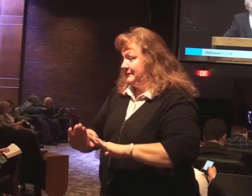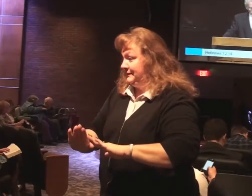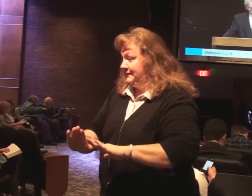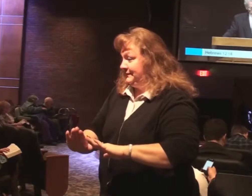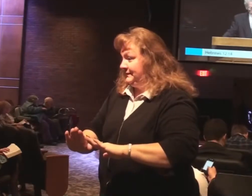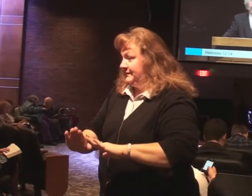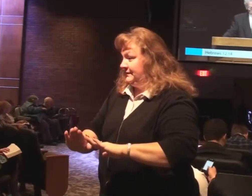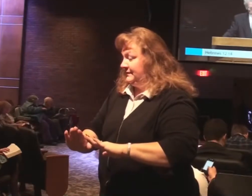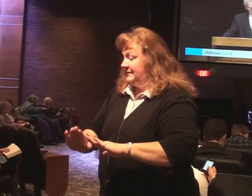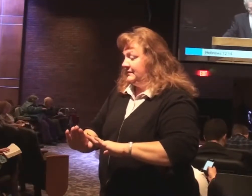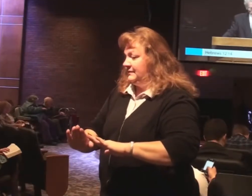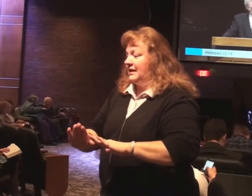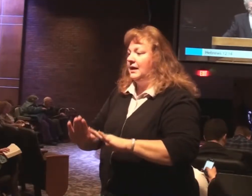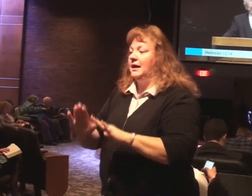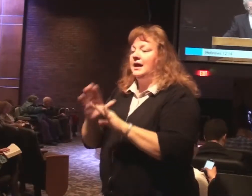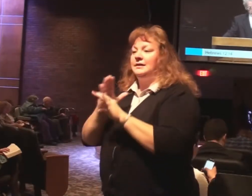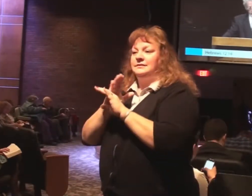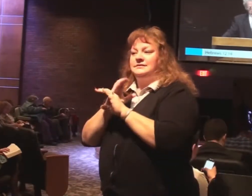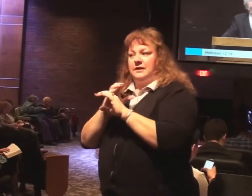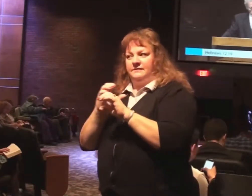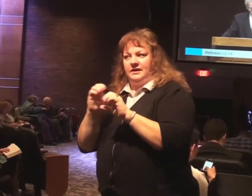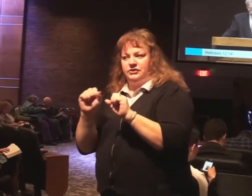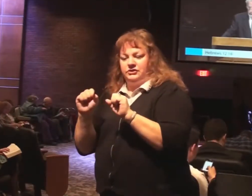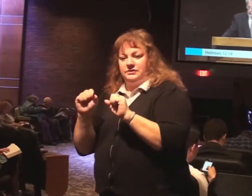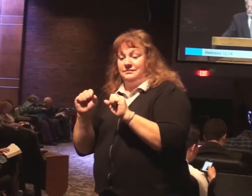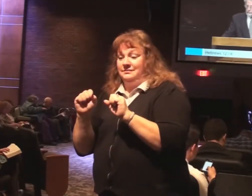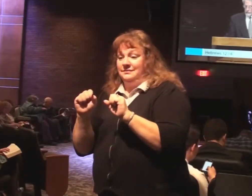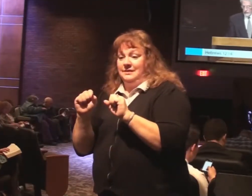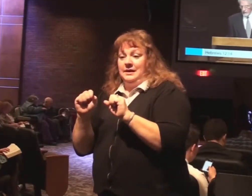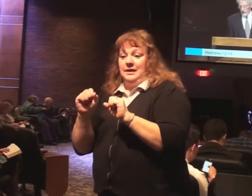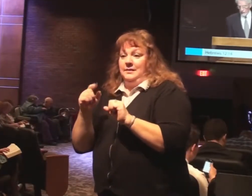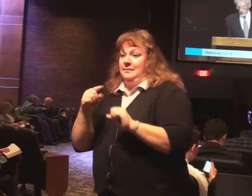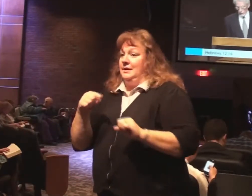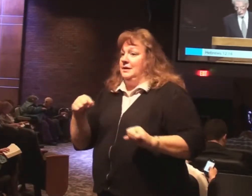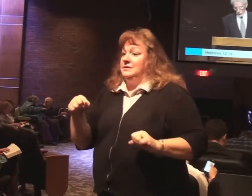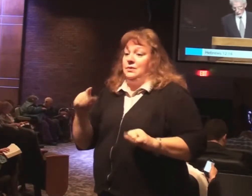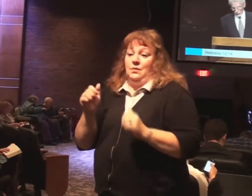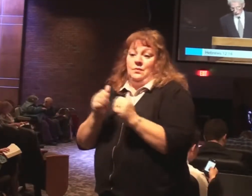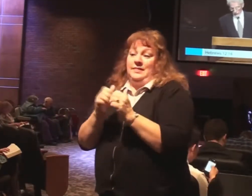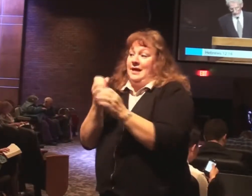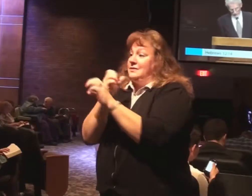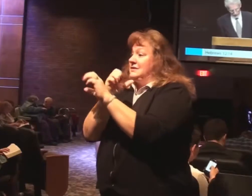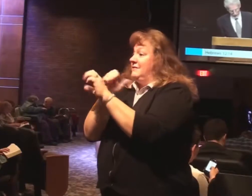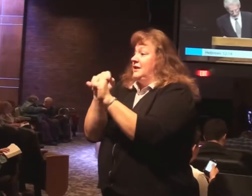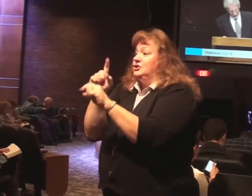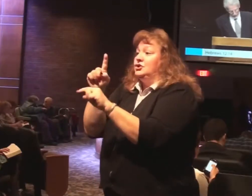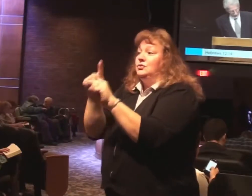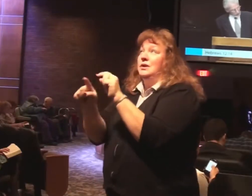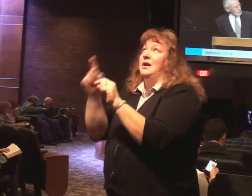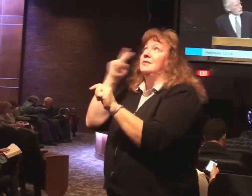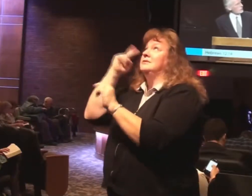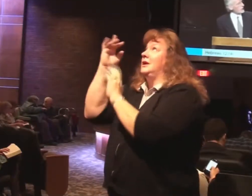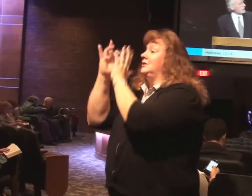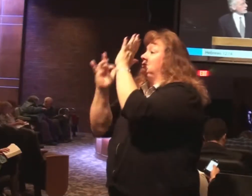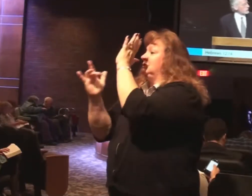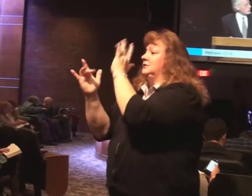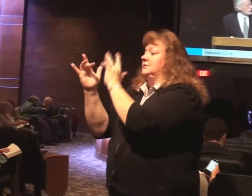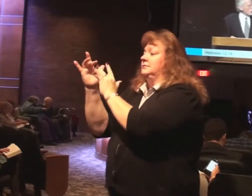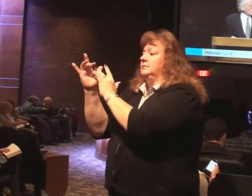sanctification. Without which no one will see the Lord. Pursue peace with all